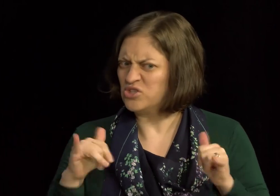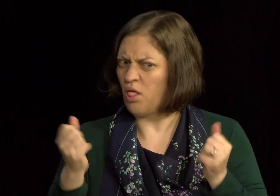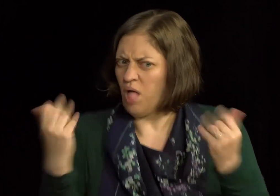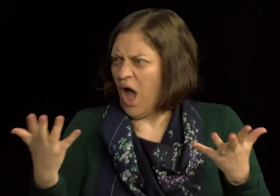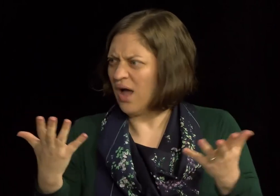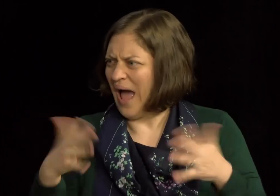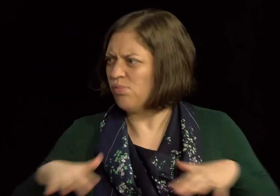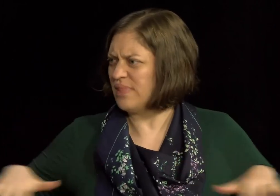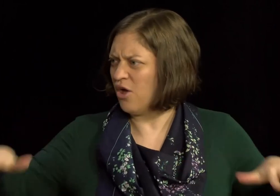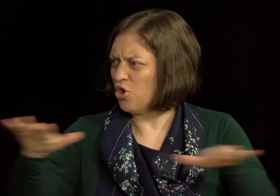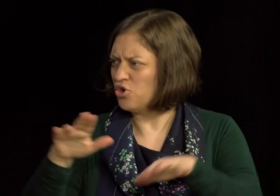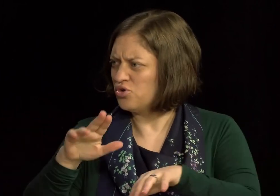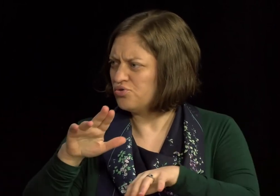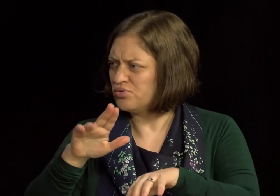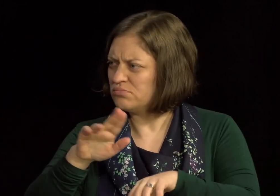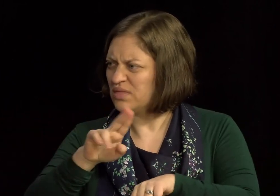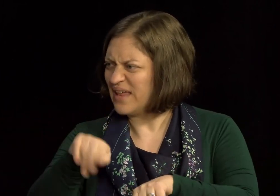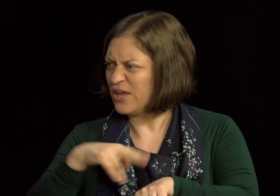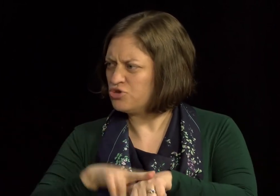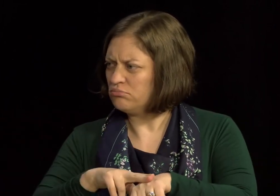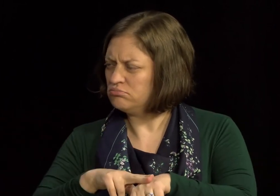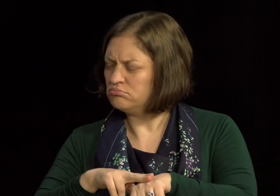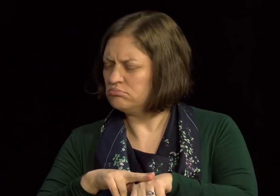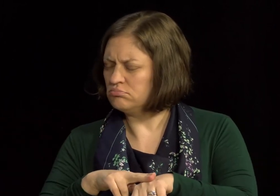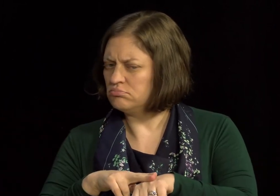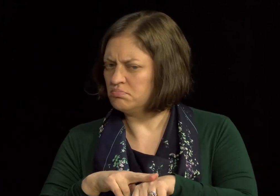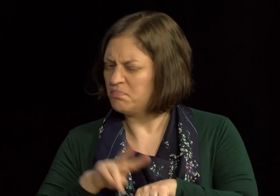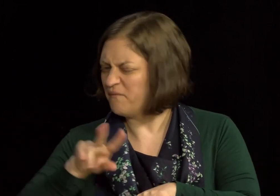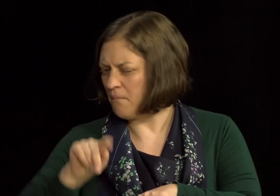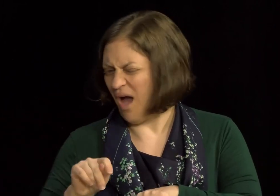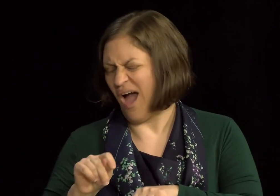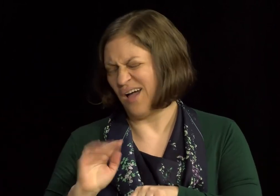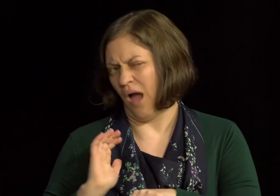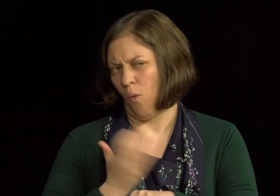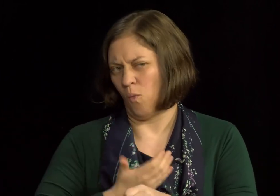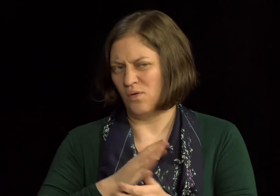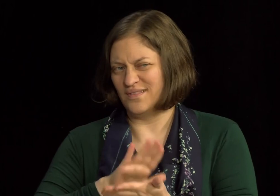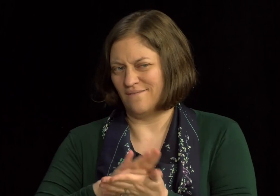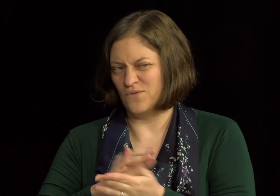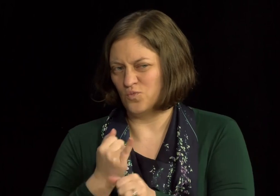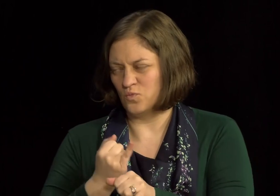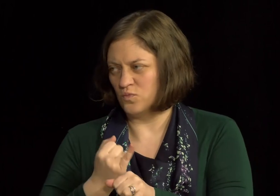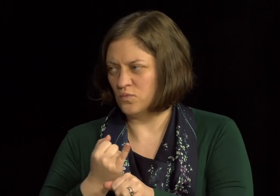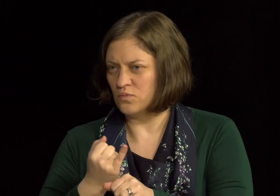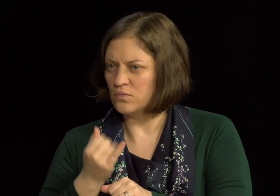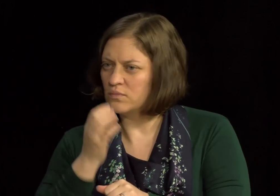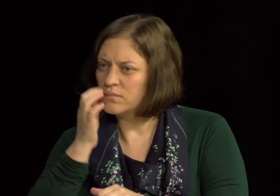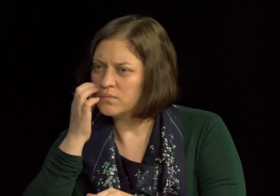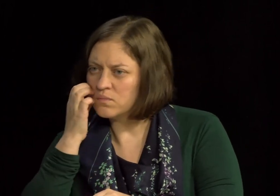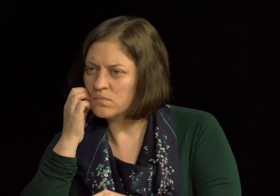started to go under. mean, there's still quite a number of them around the country. Um. Including Gallaudet. Gallaudet.